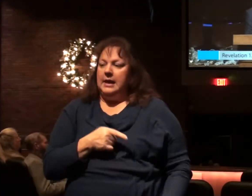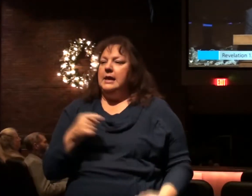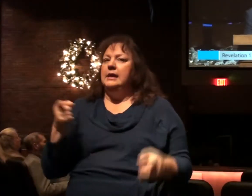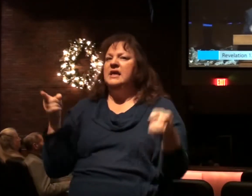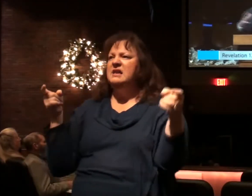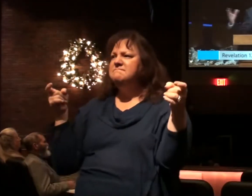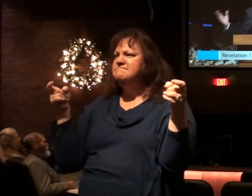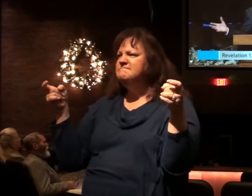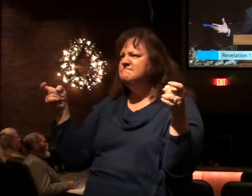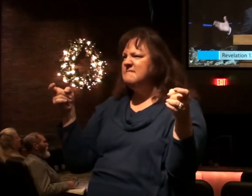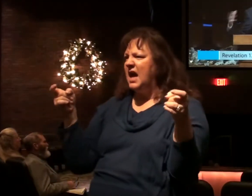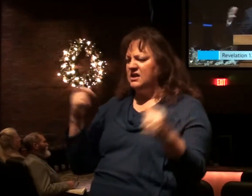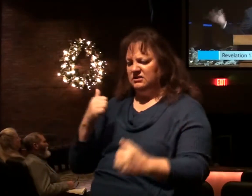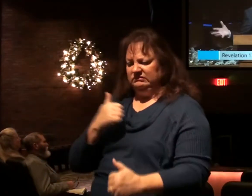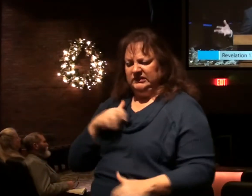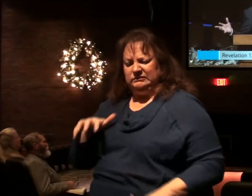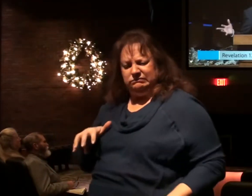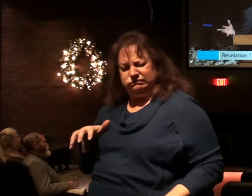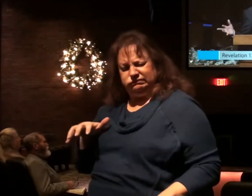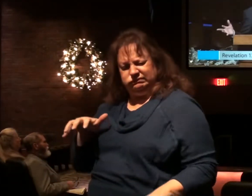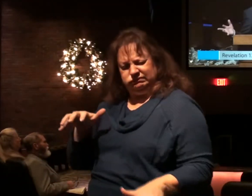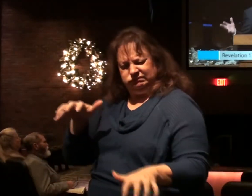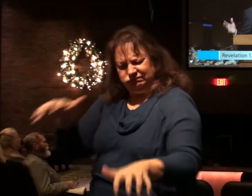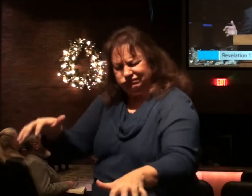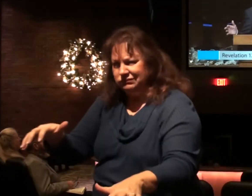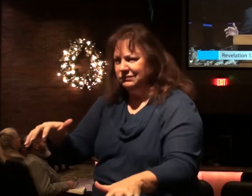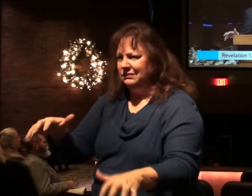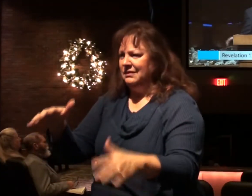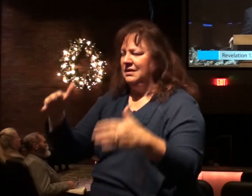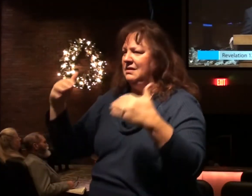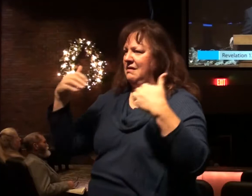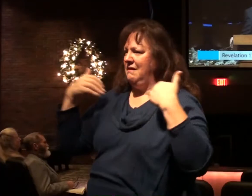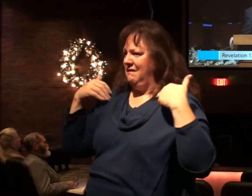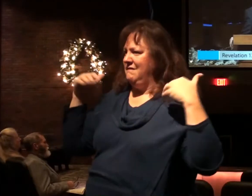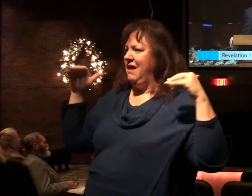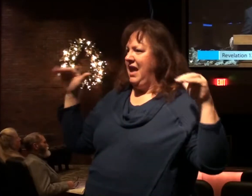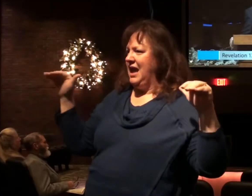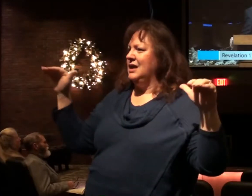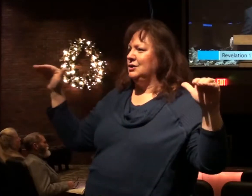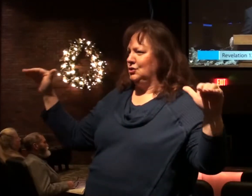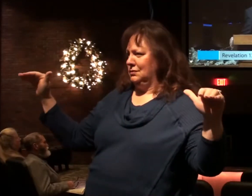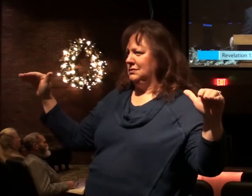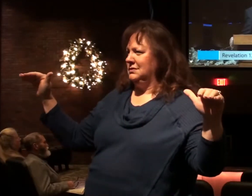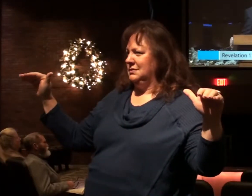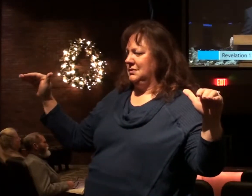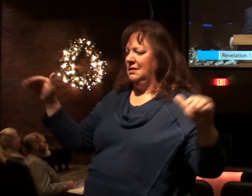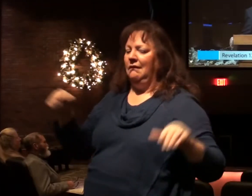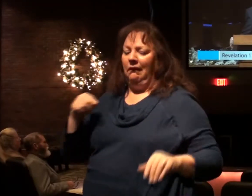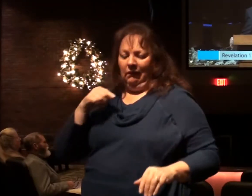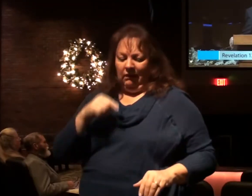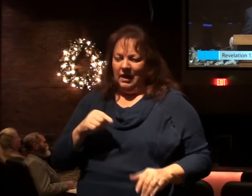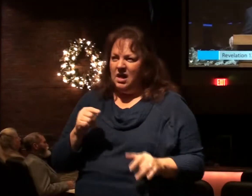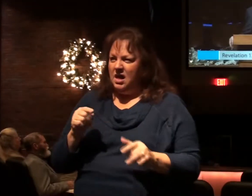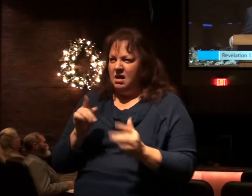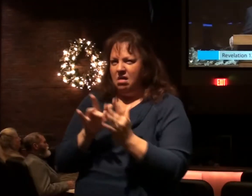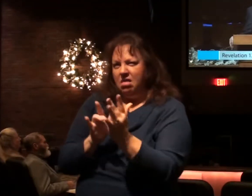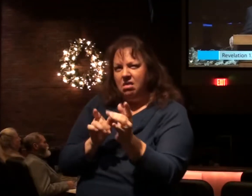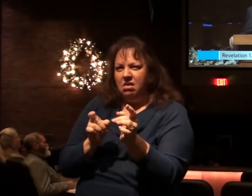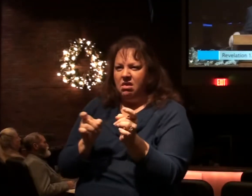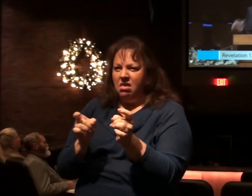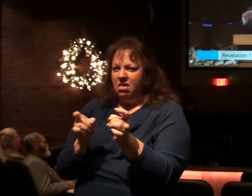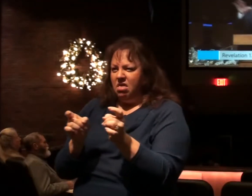manage an army of billions of fallen angels. He can manipulate